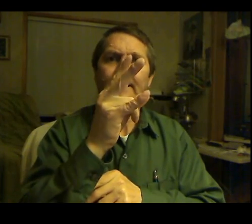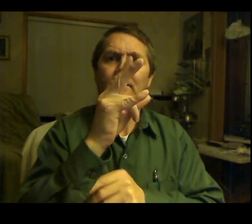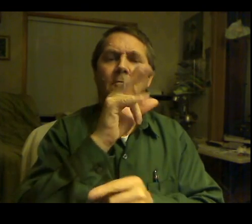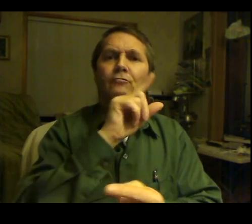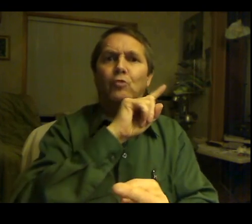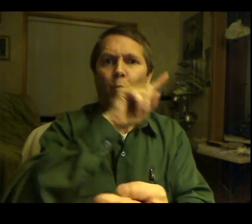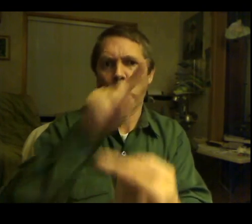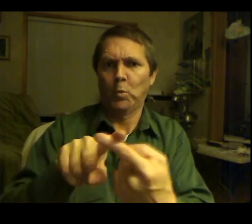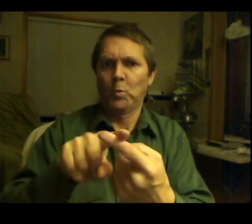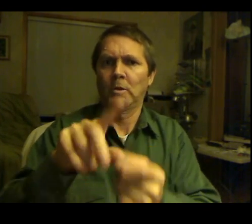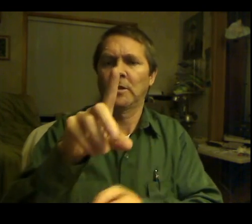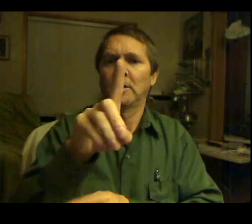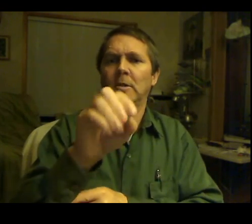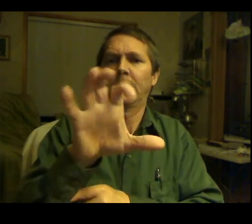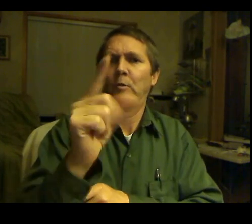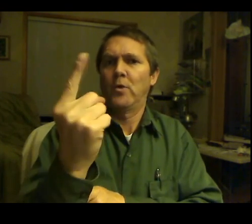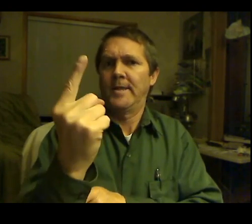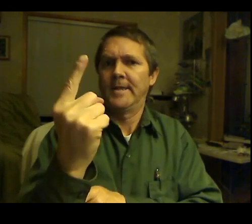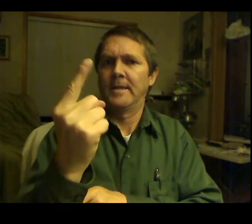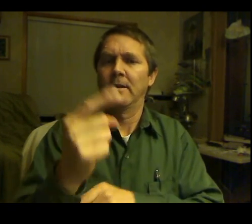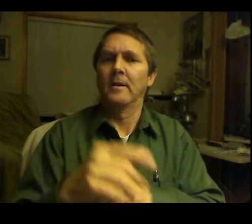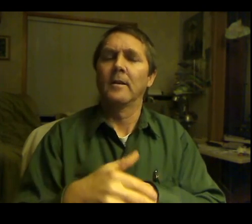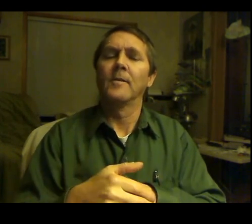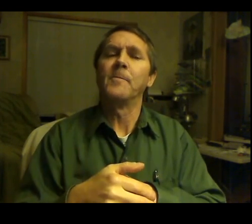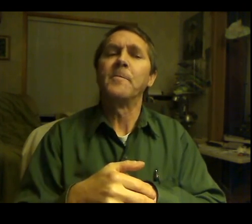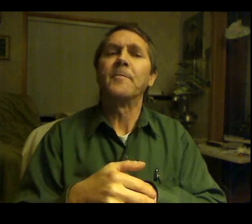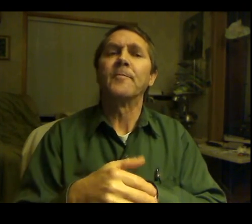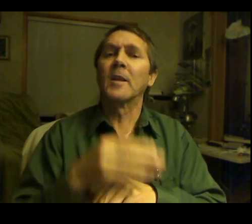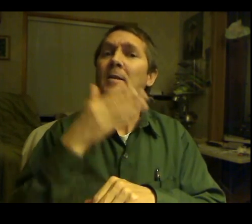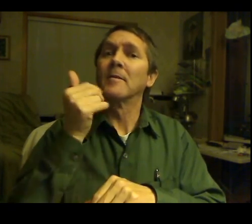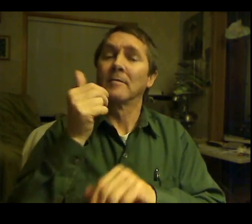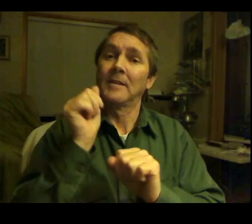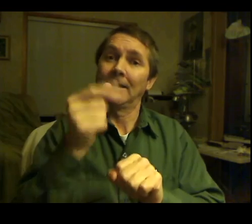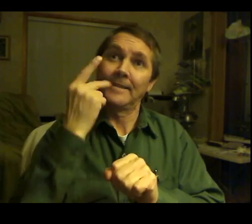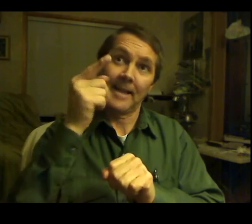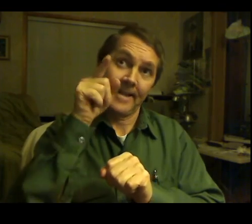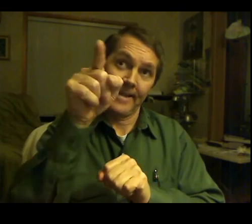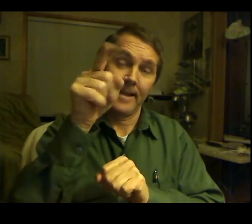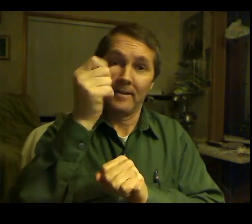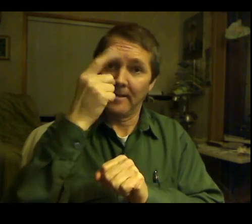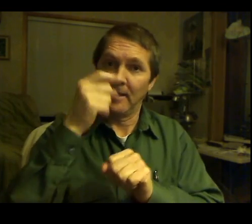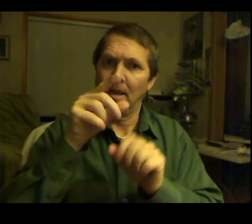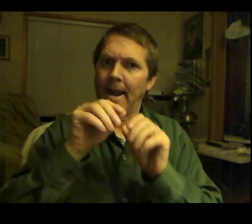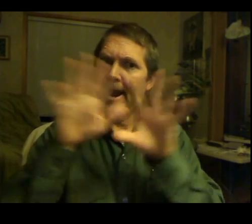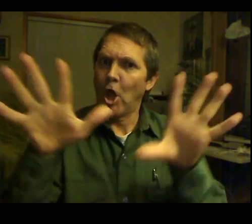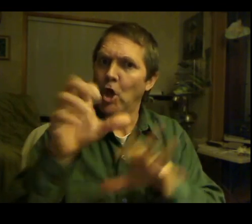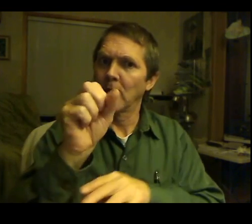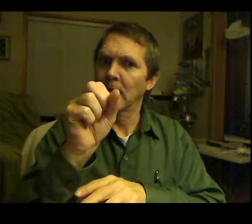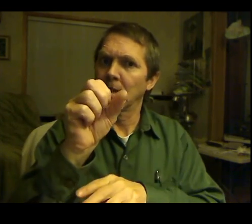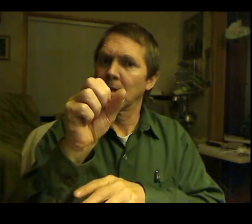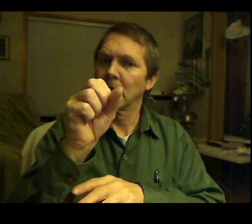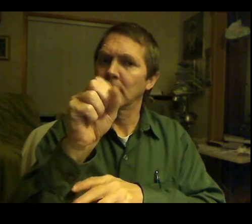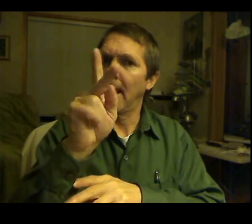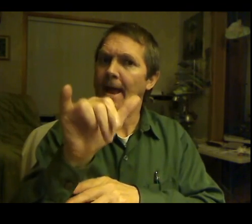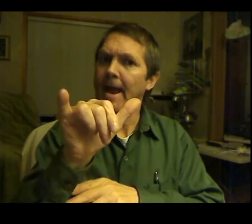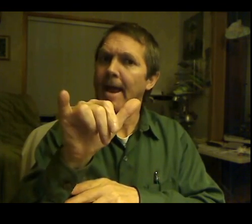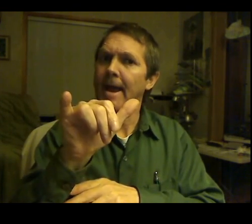they put in the price signals. They've given a long-term fixed durable price signal. I was just in Houston today, I saw a gas at $1